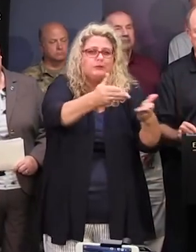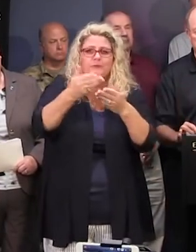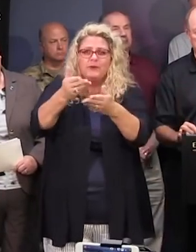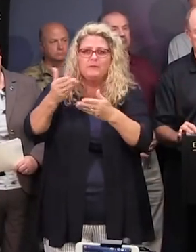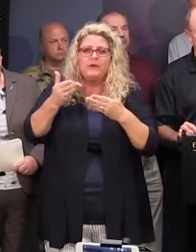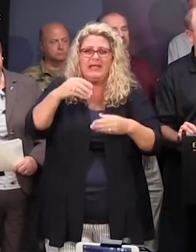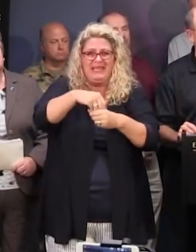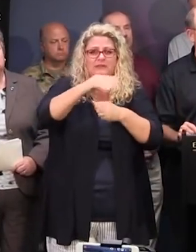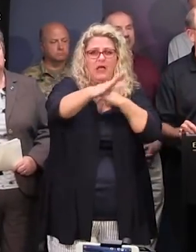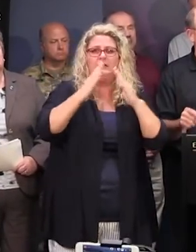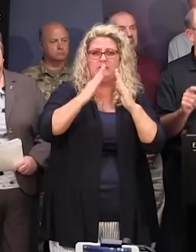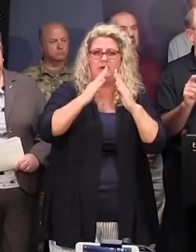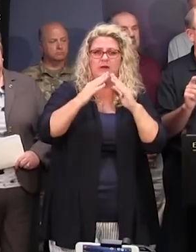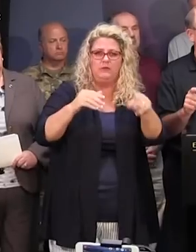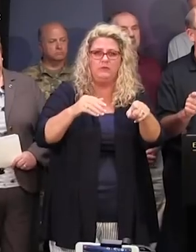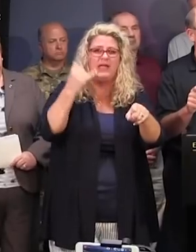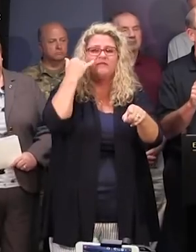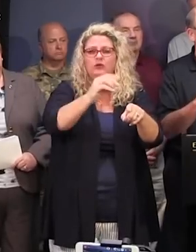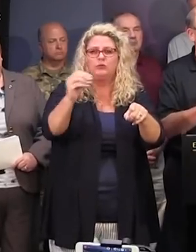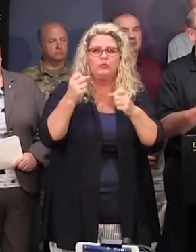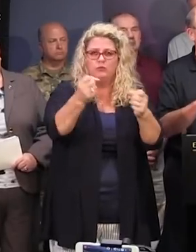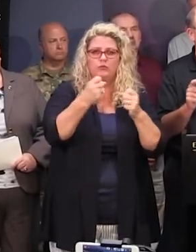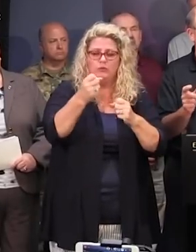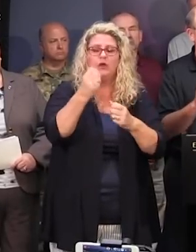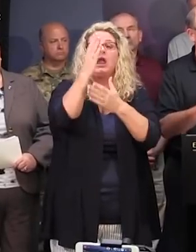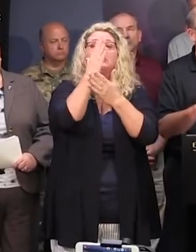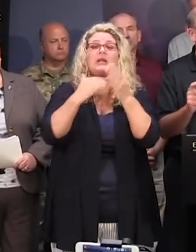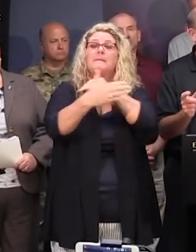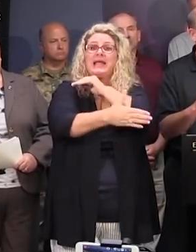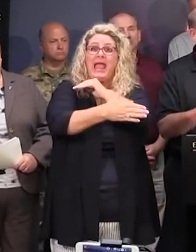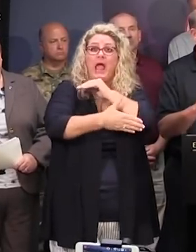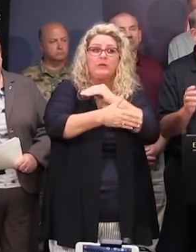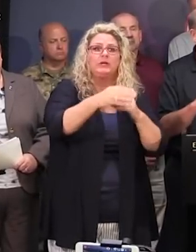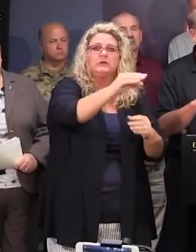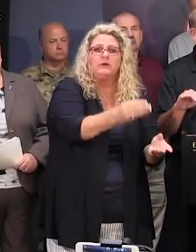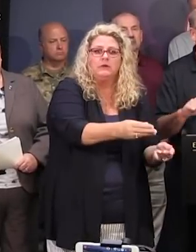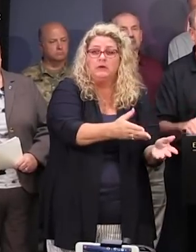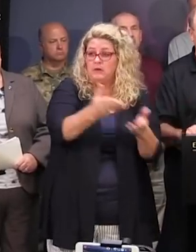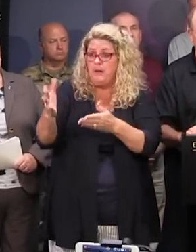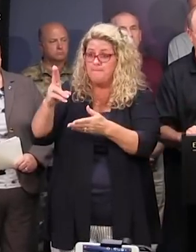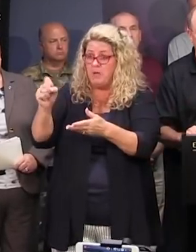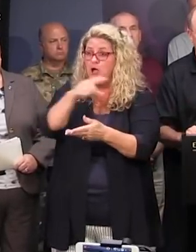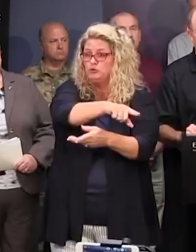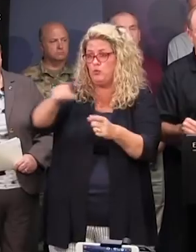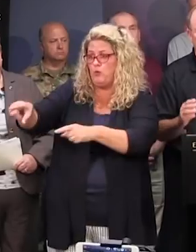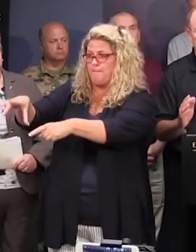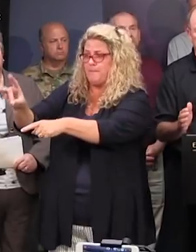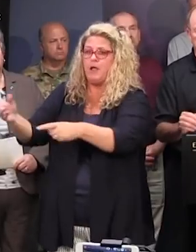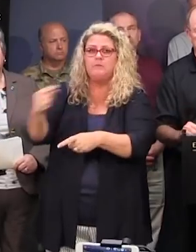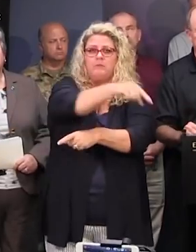do not have transportation. And in some cases, some of the counties swapped assets back and forth to cross-level the load.